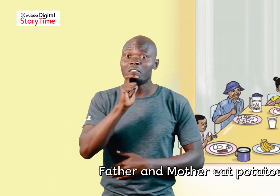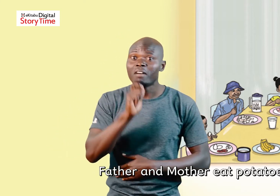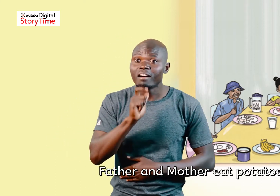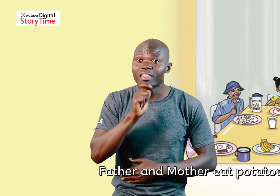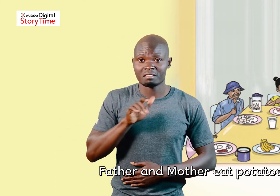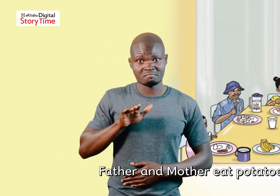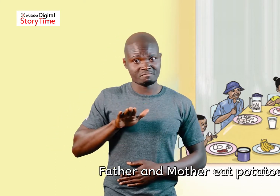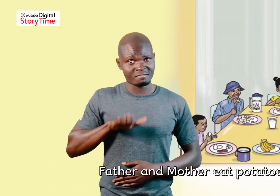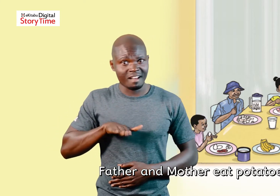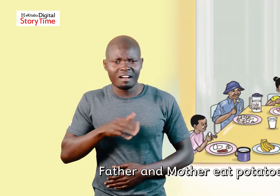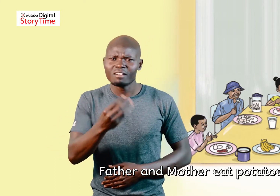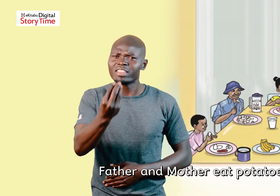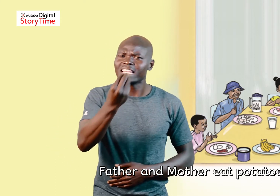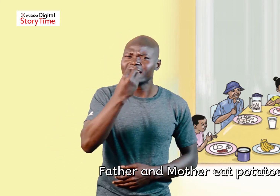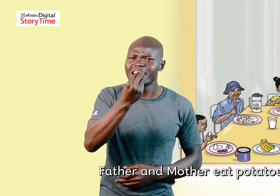Father and Mother eat potatoes